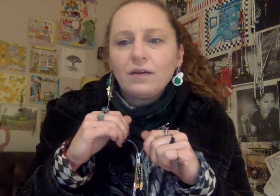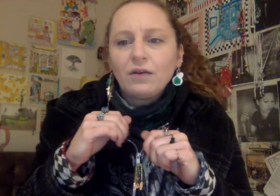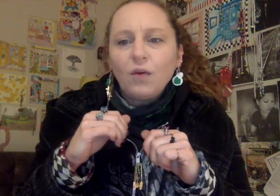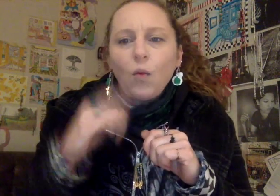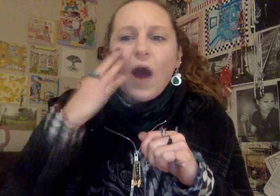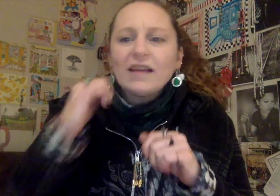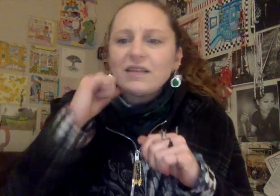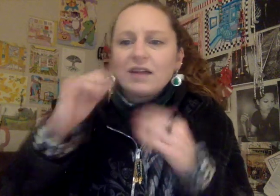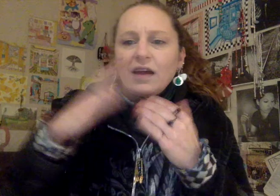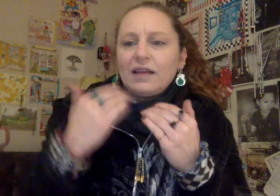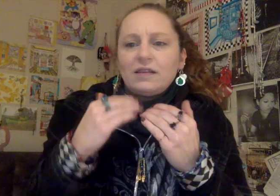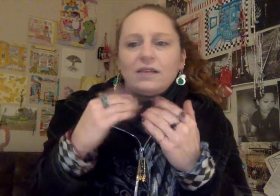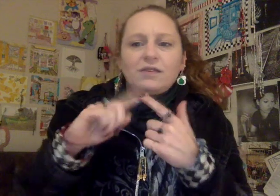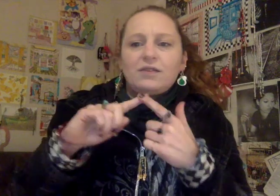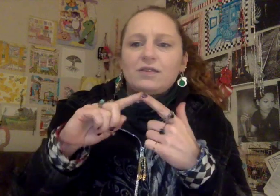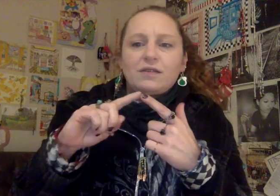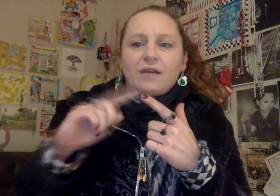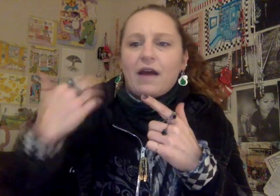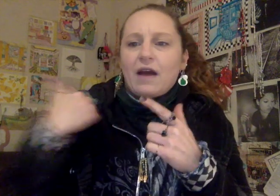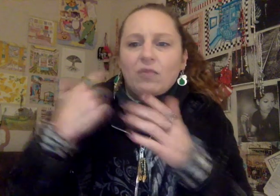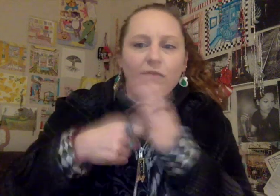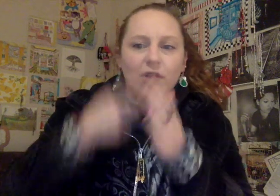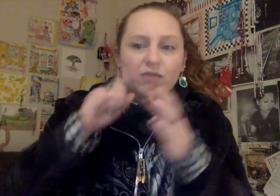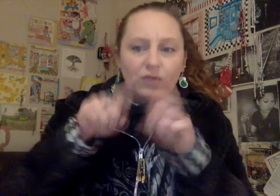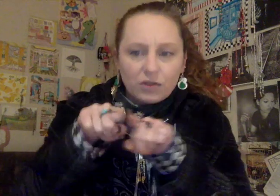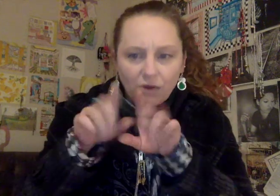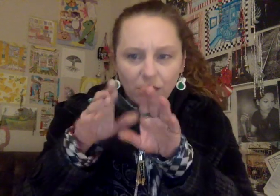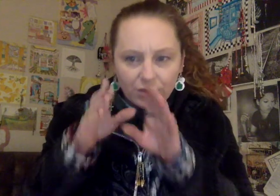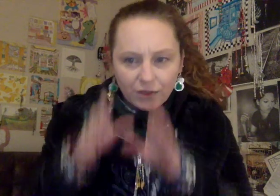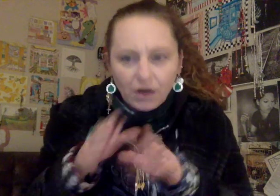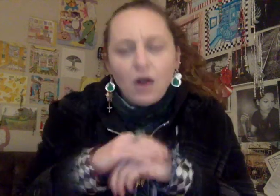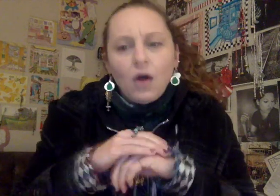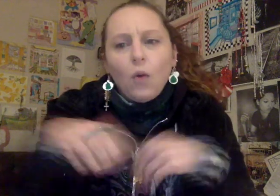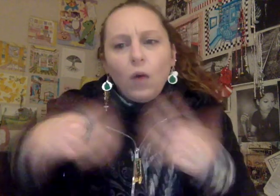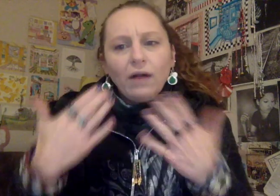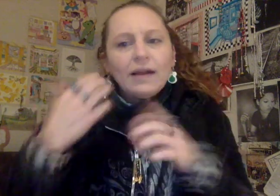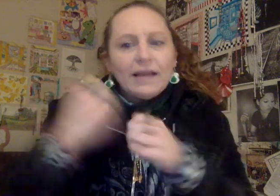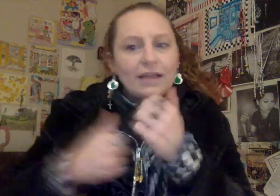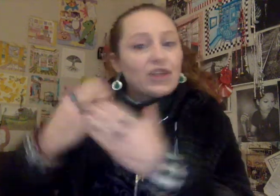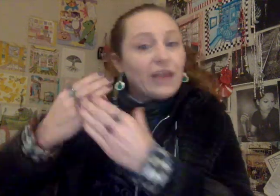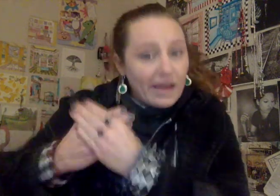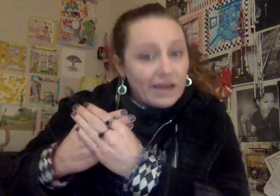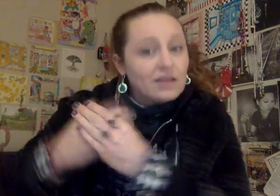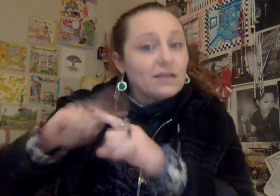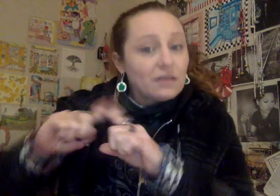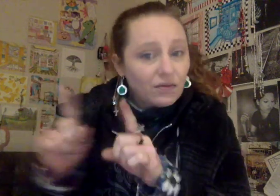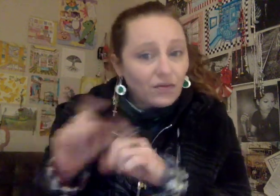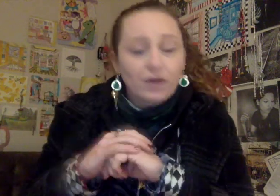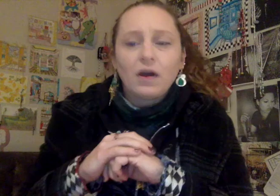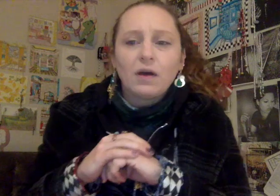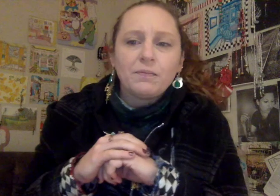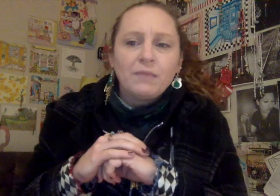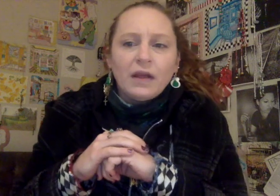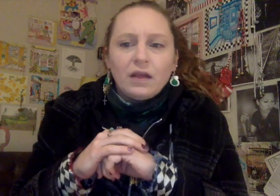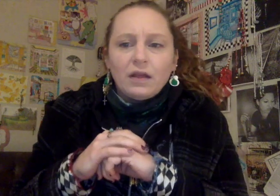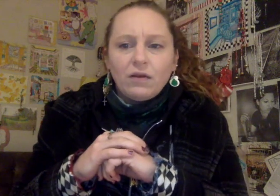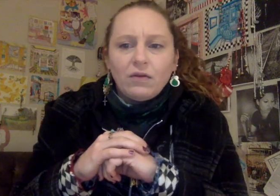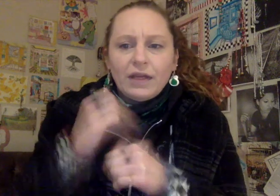Why is it not easy to just have a price for an astrologer? Well, each case is different. Each